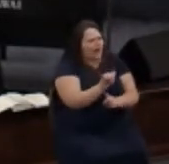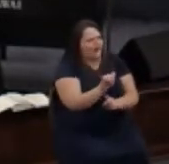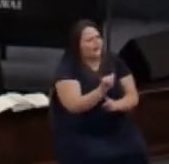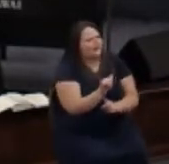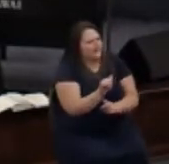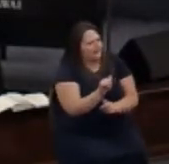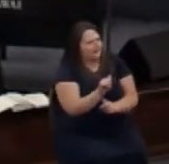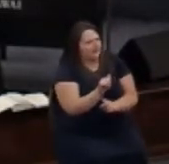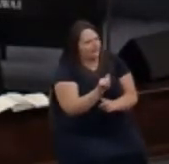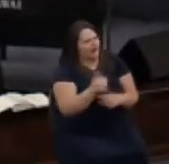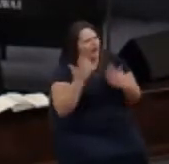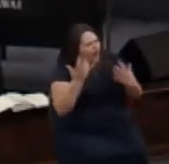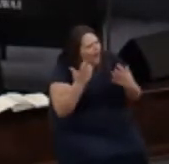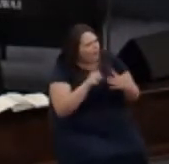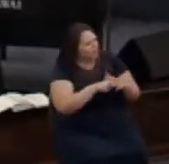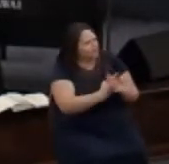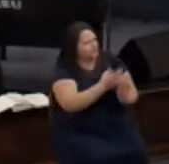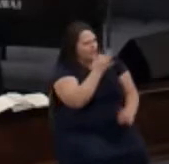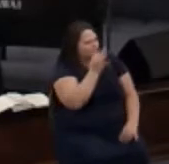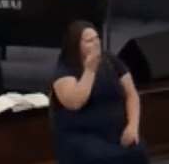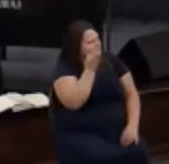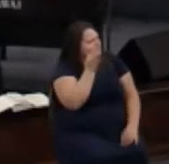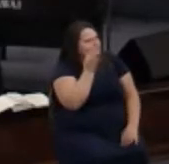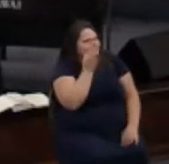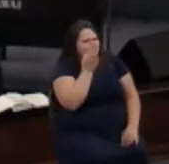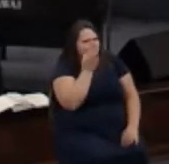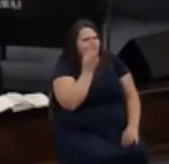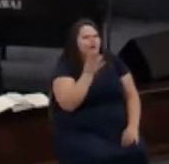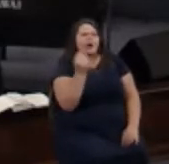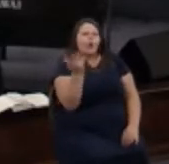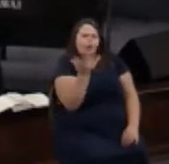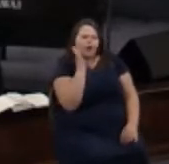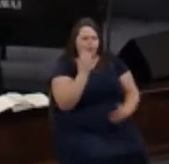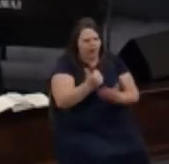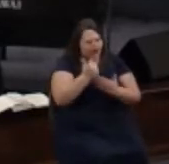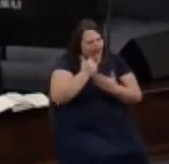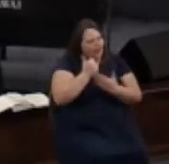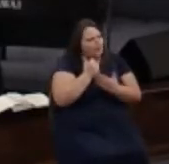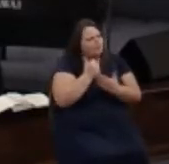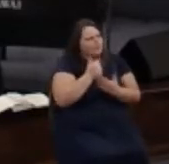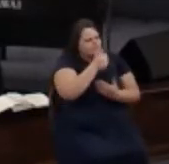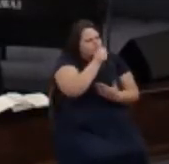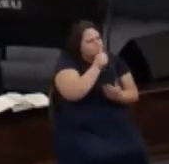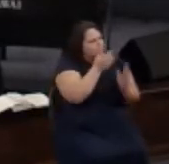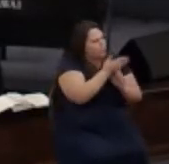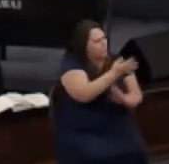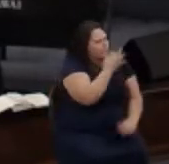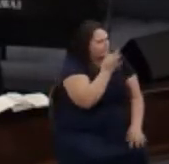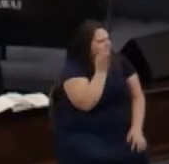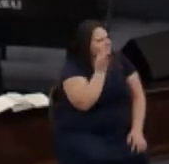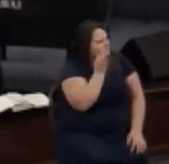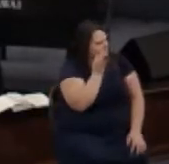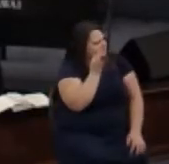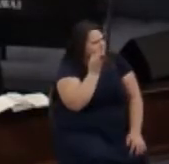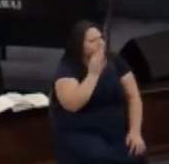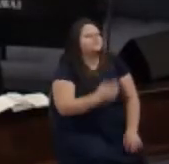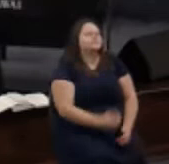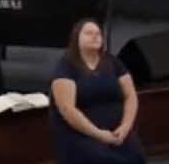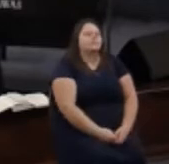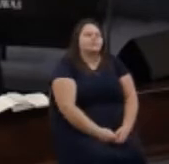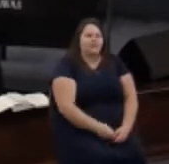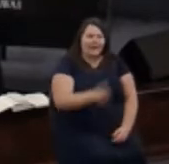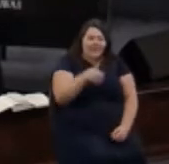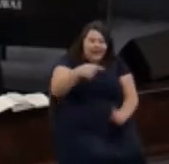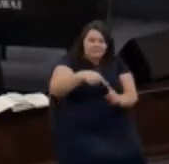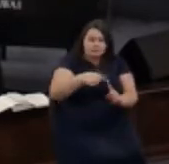I wanted to start fasting and what will help me get through that fast and you know that's